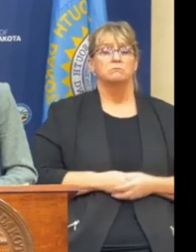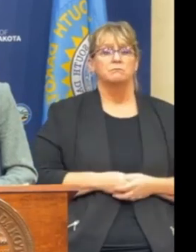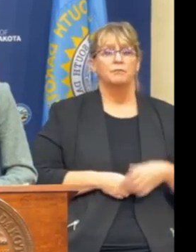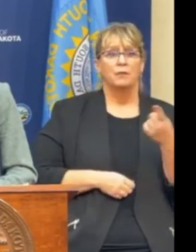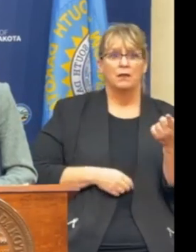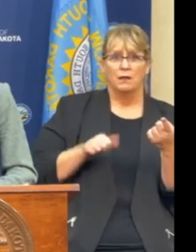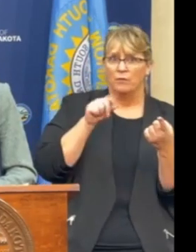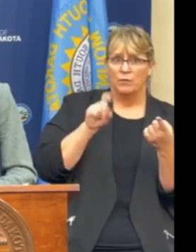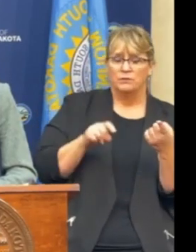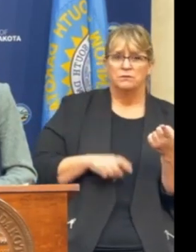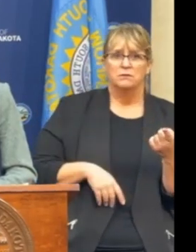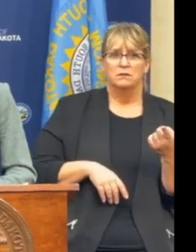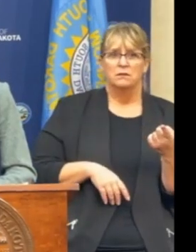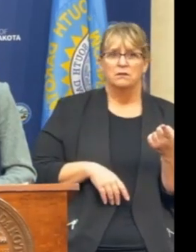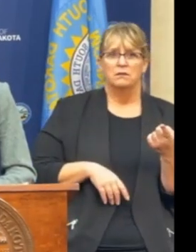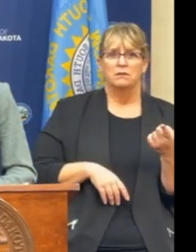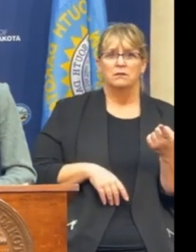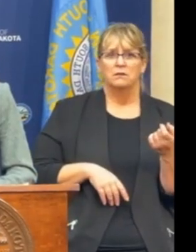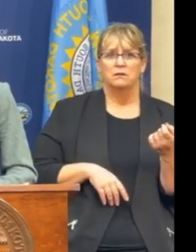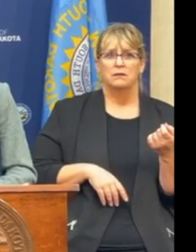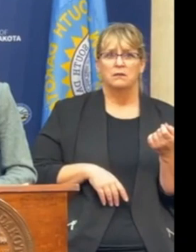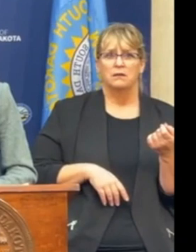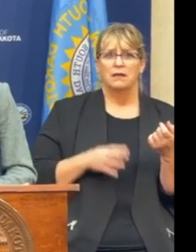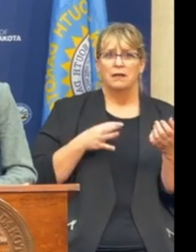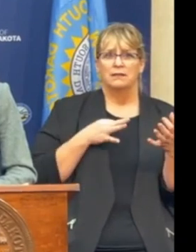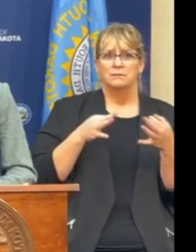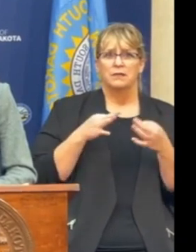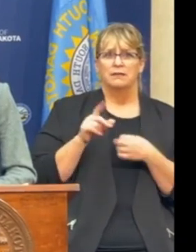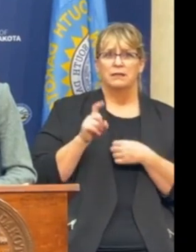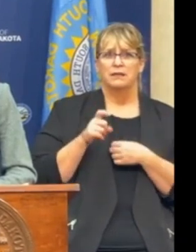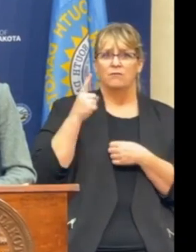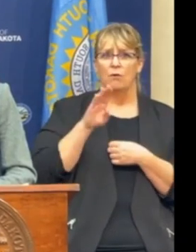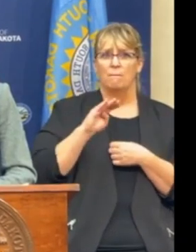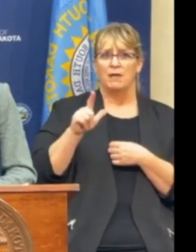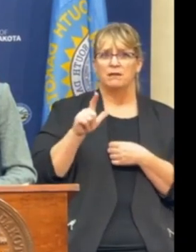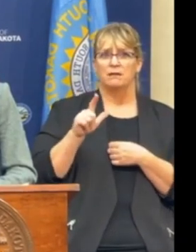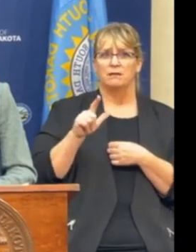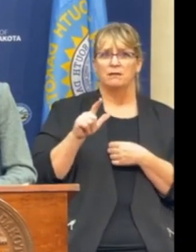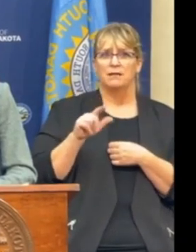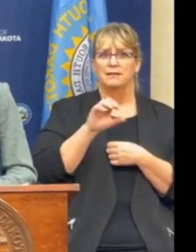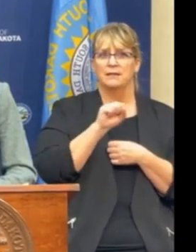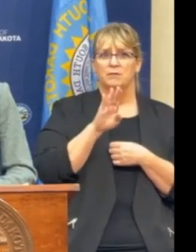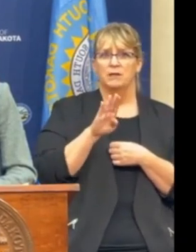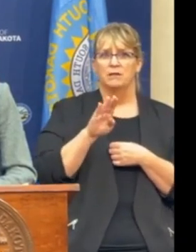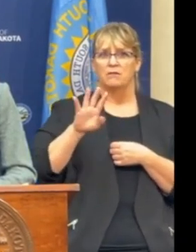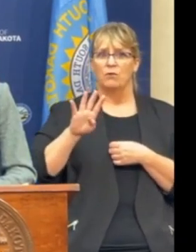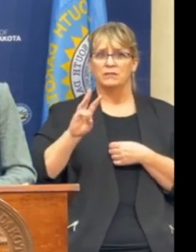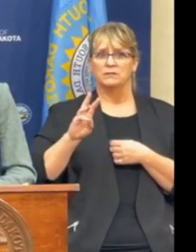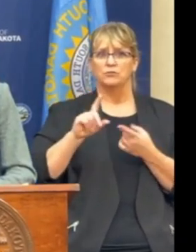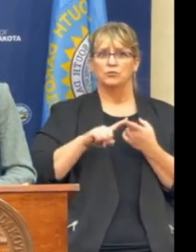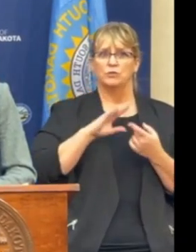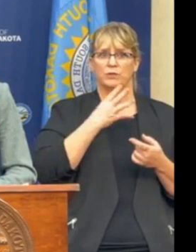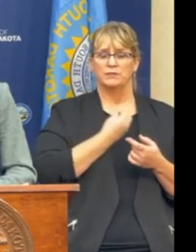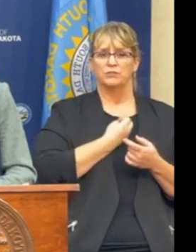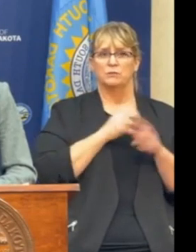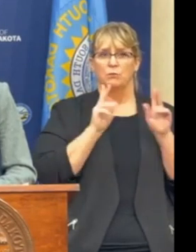Follow-up question. How would you explain the need for a bill like Senate Bill 46 to a transgender person if you had to look